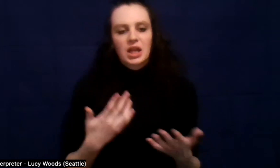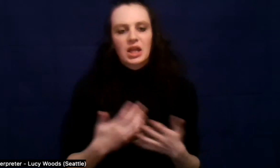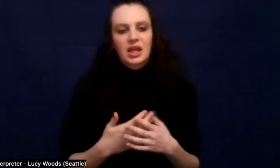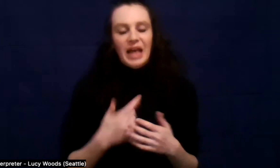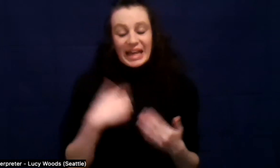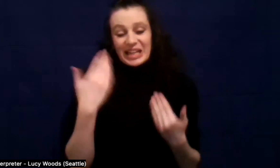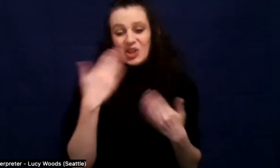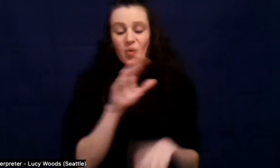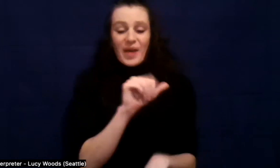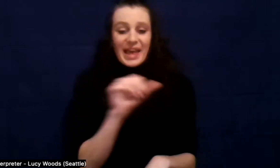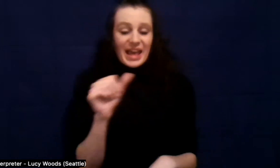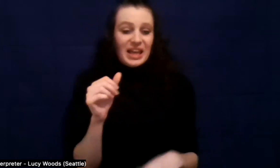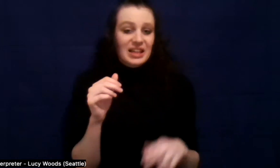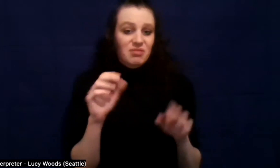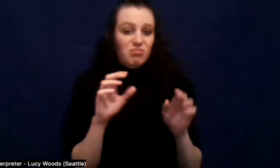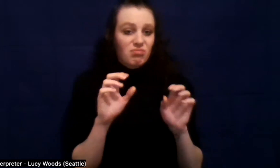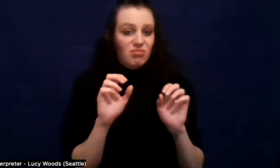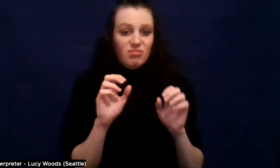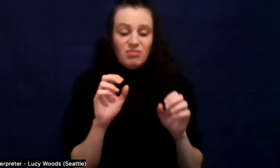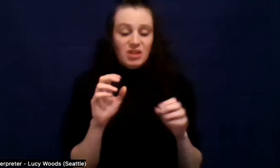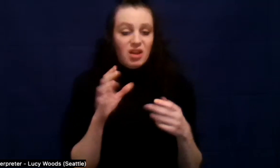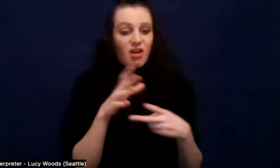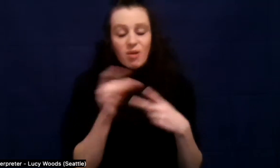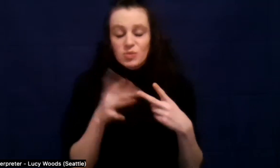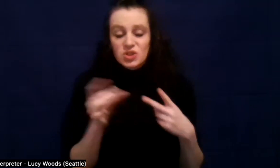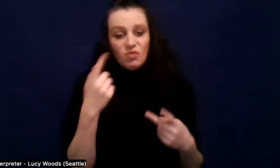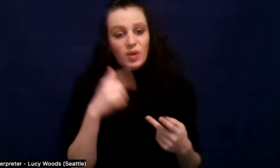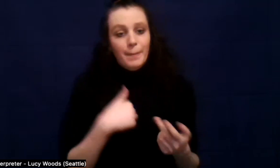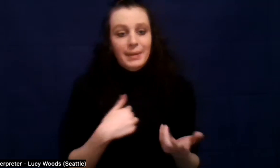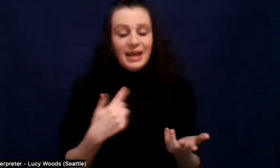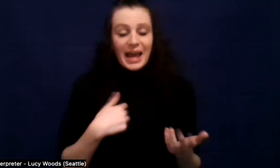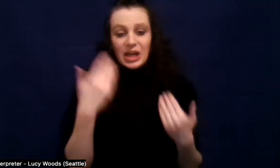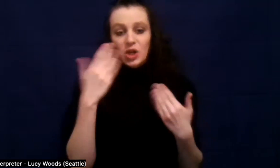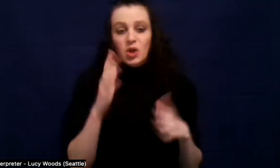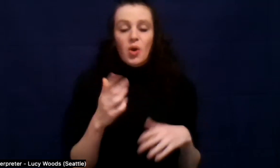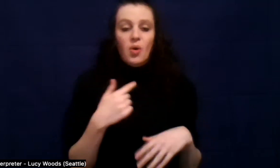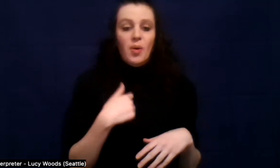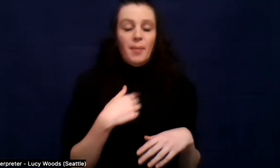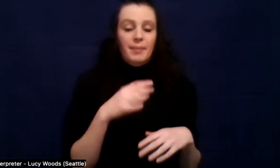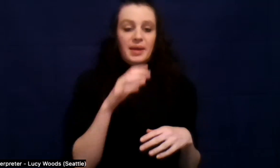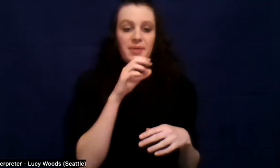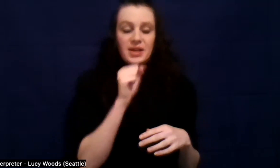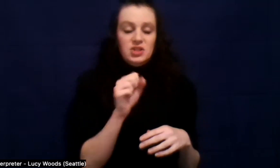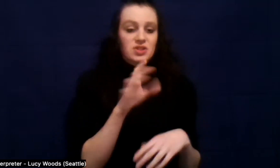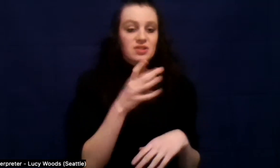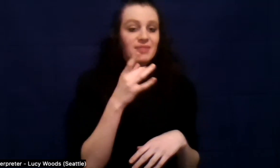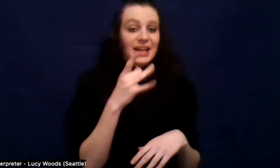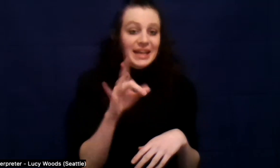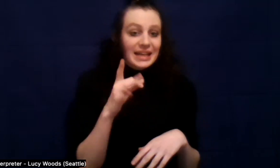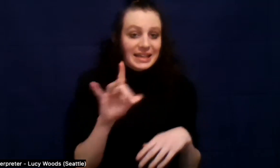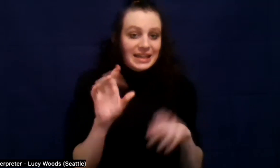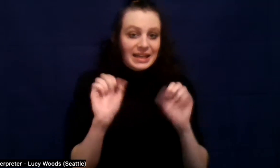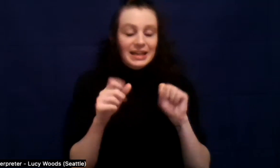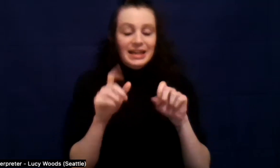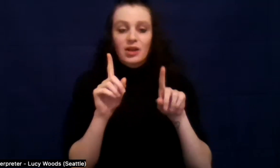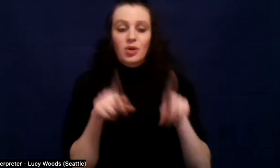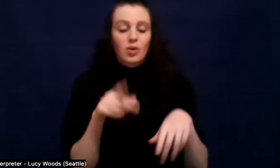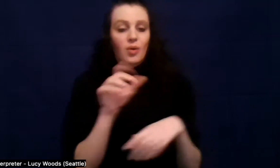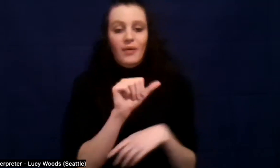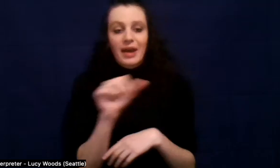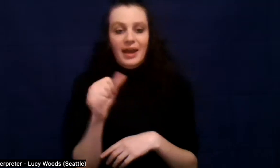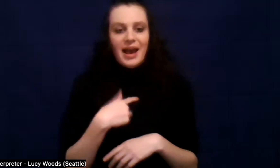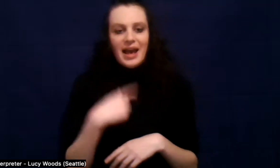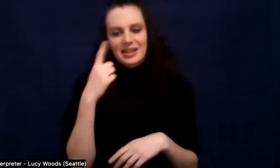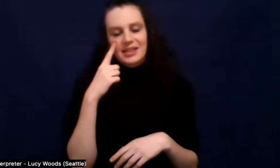was an option. You know, I didn't know that somebody at 18 years old could get sober. I thought that that was for, for those